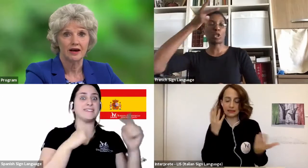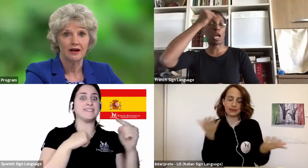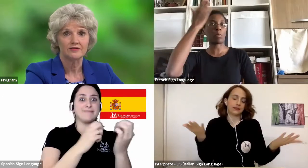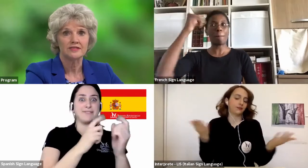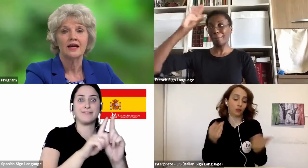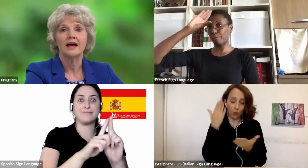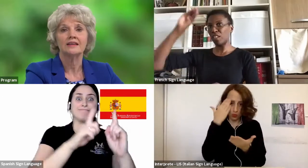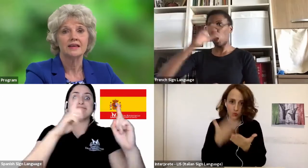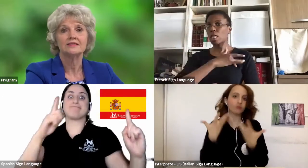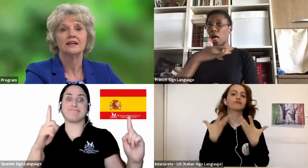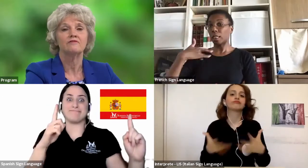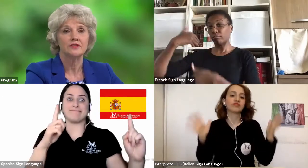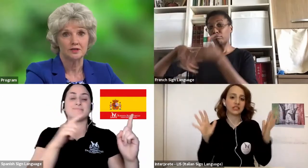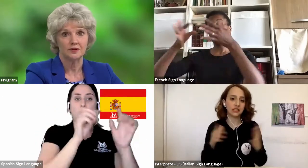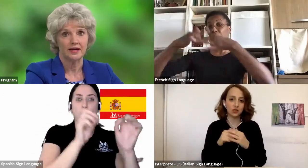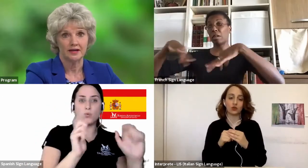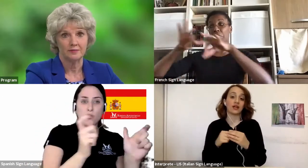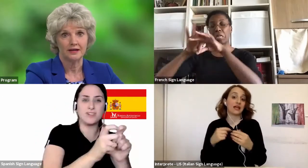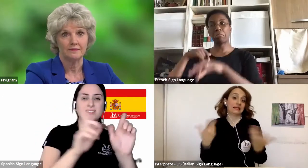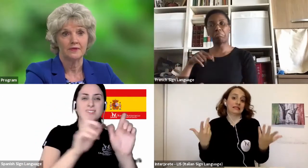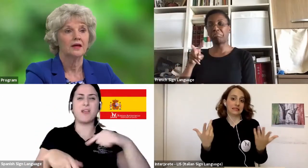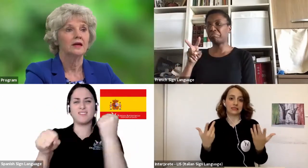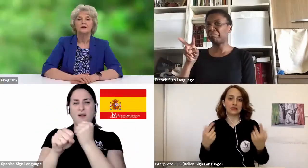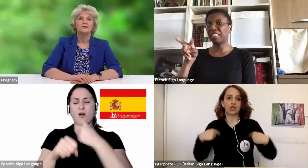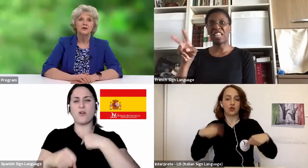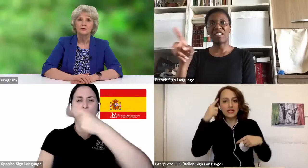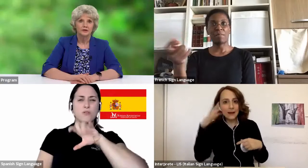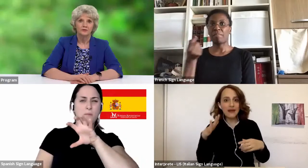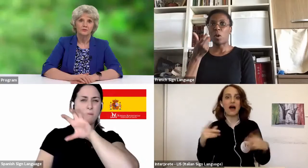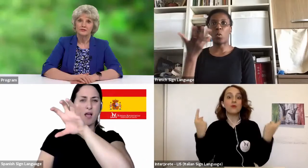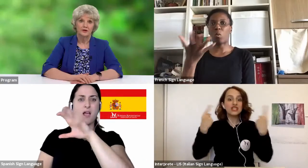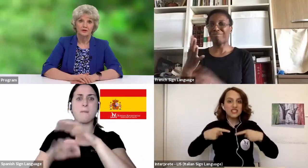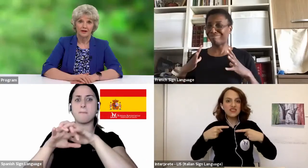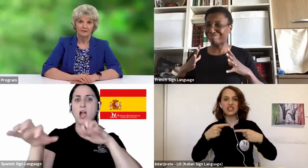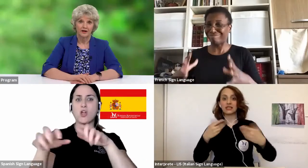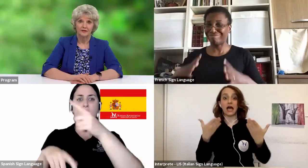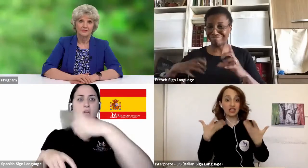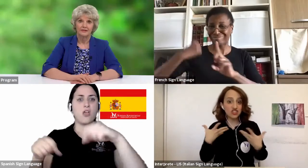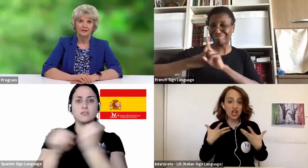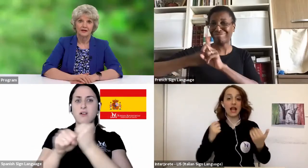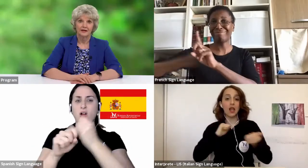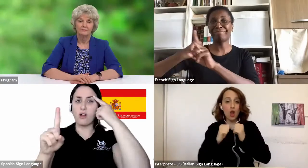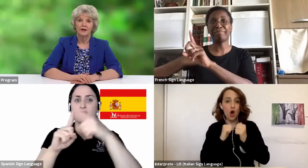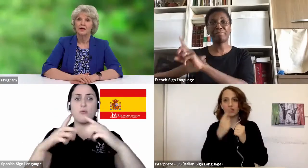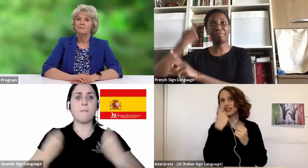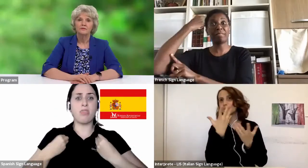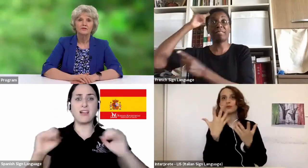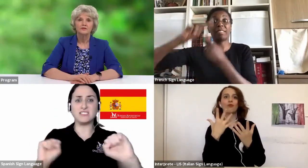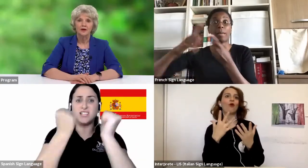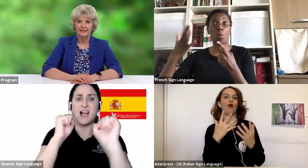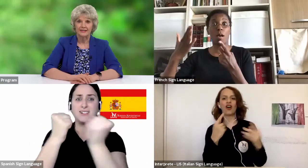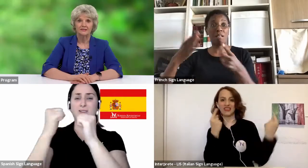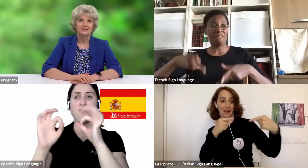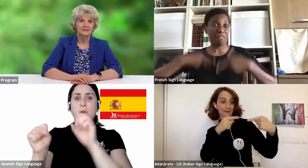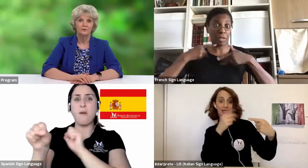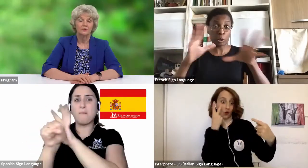save lives against an invisible enemy. So little was known about the virus at that time, but it was